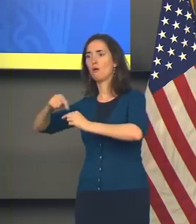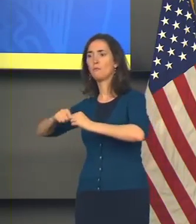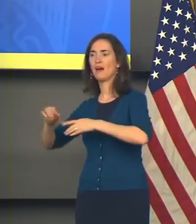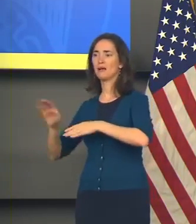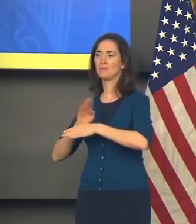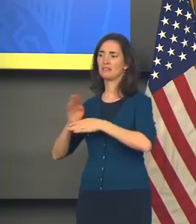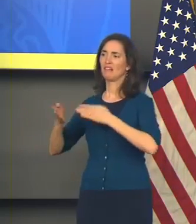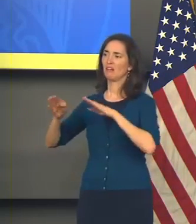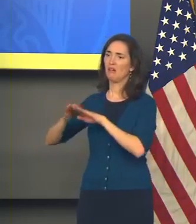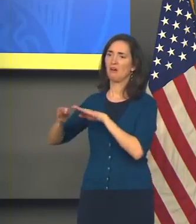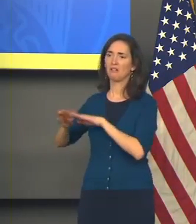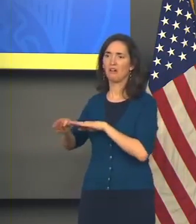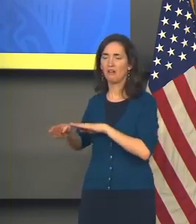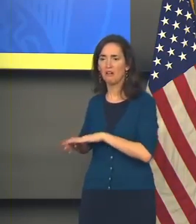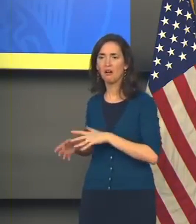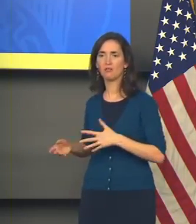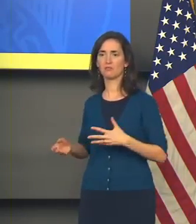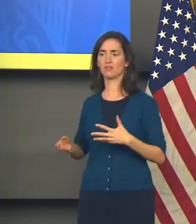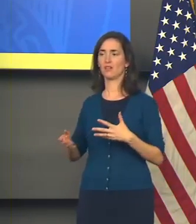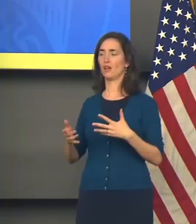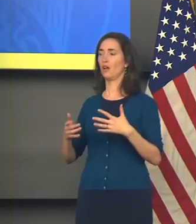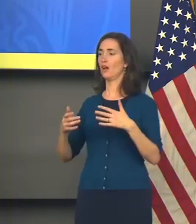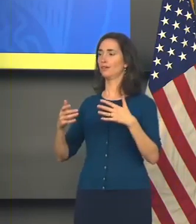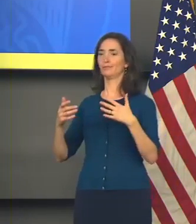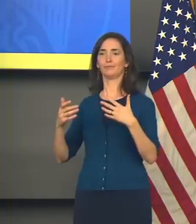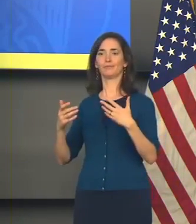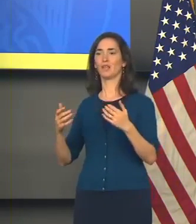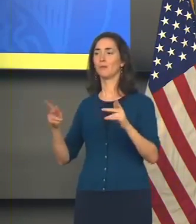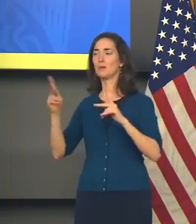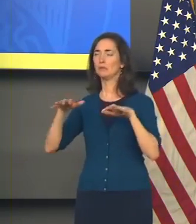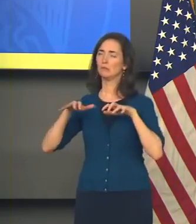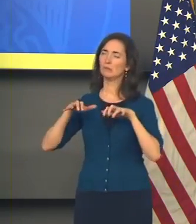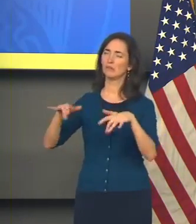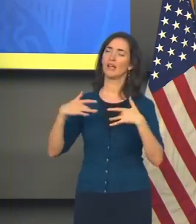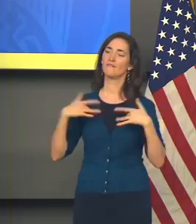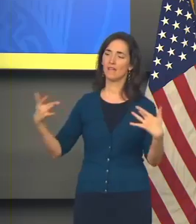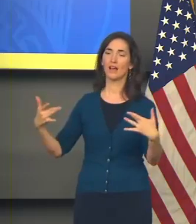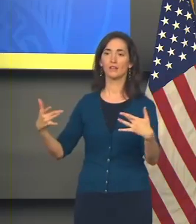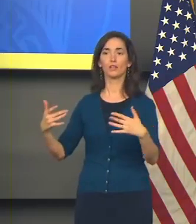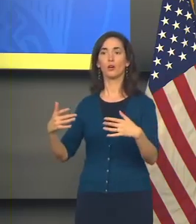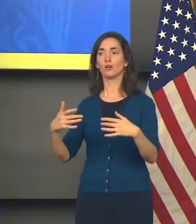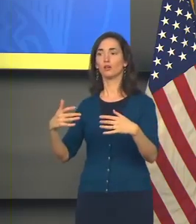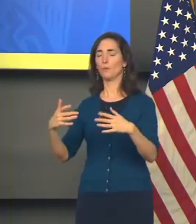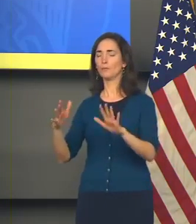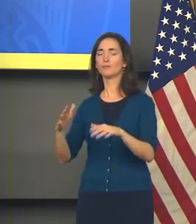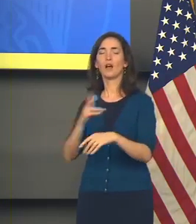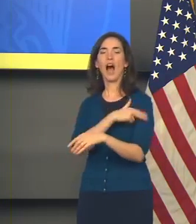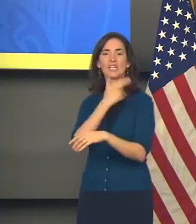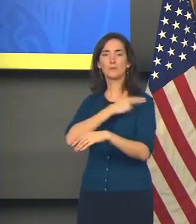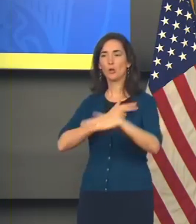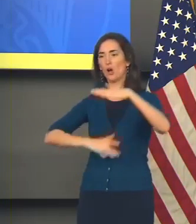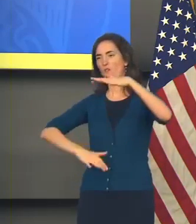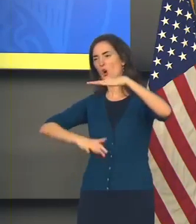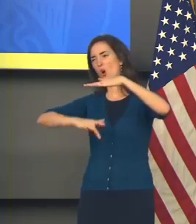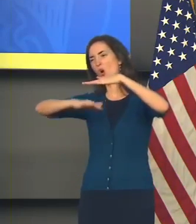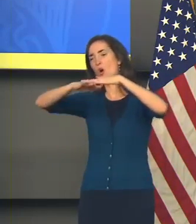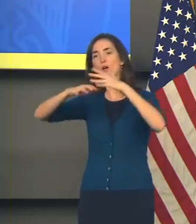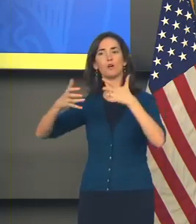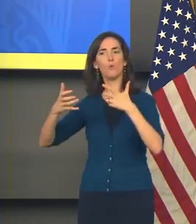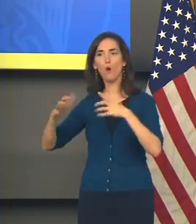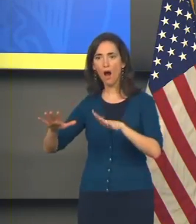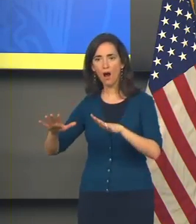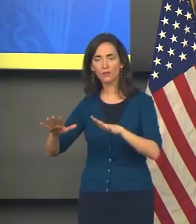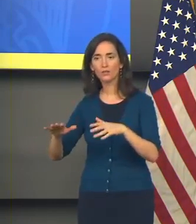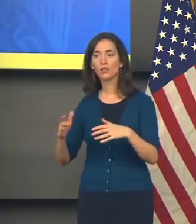restrictions and losing capacity at our hospitals, if we want to make sure that we can actually end this